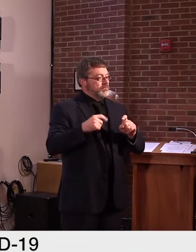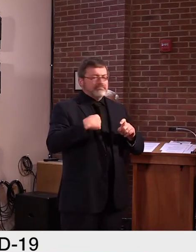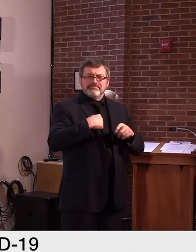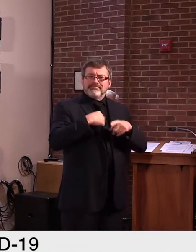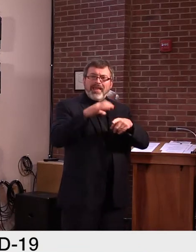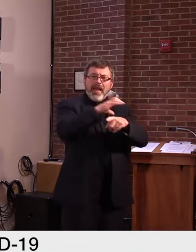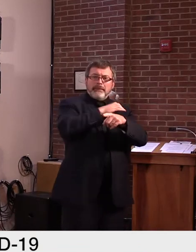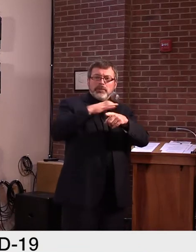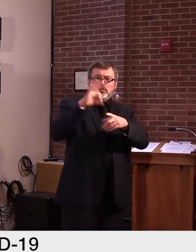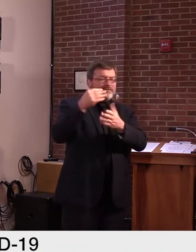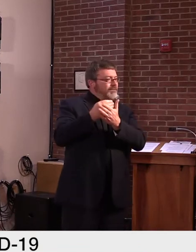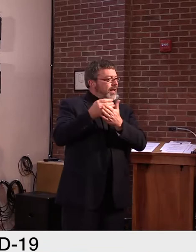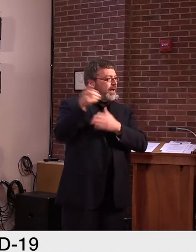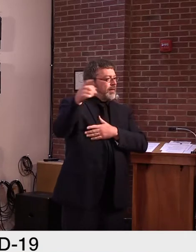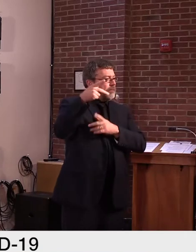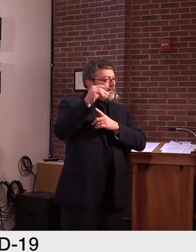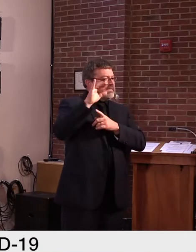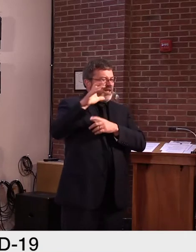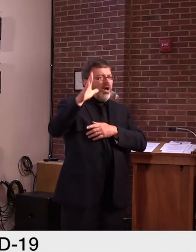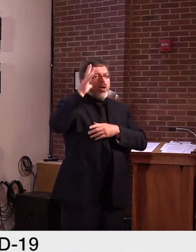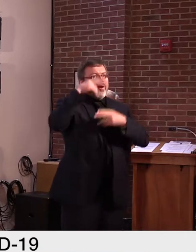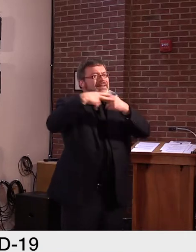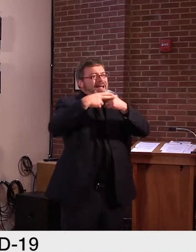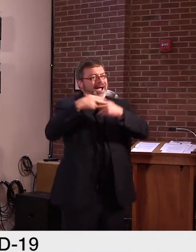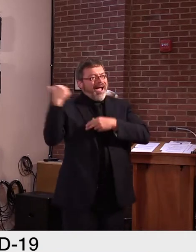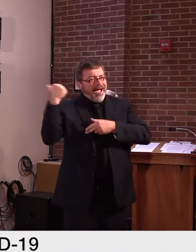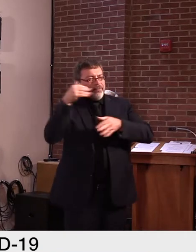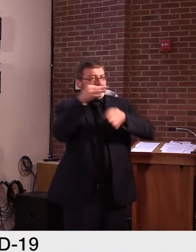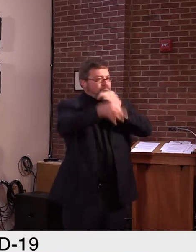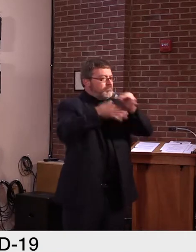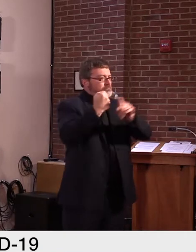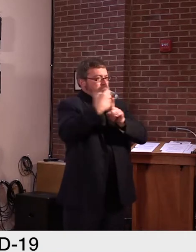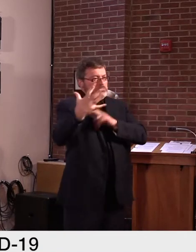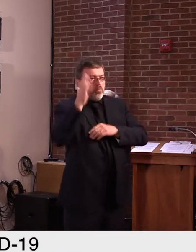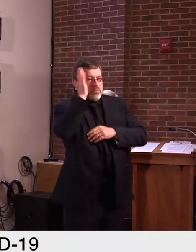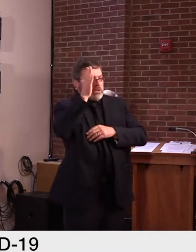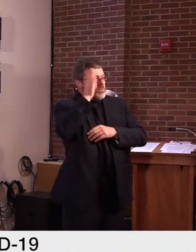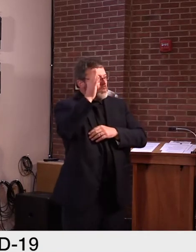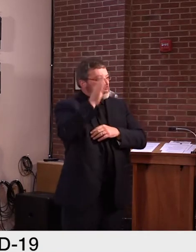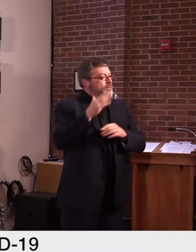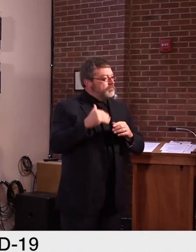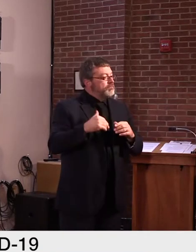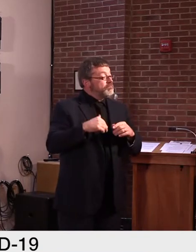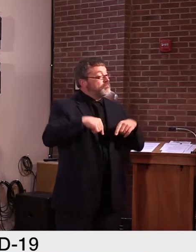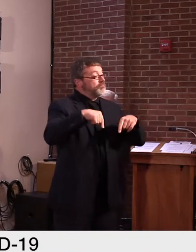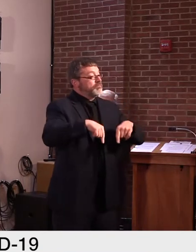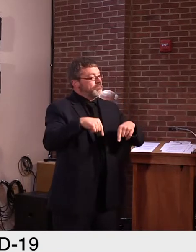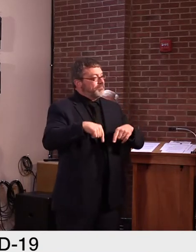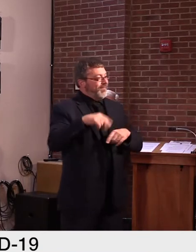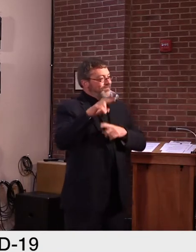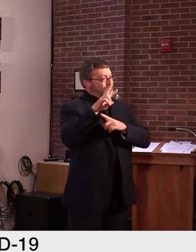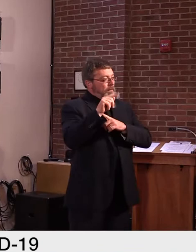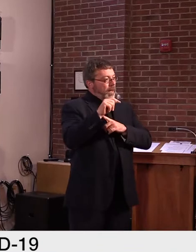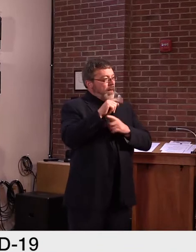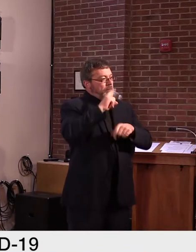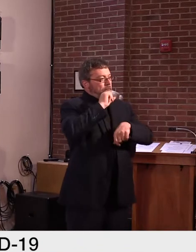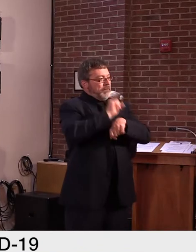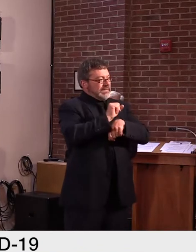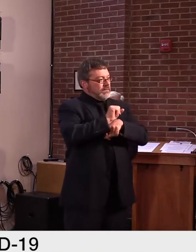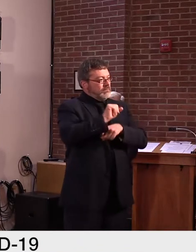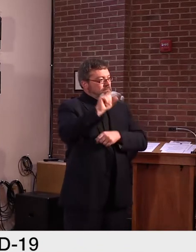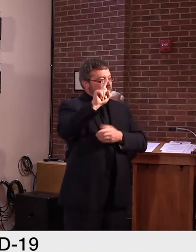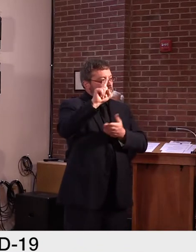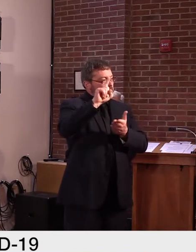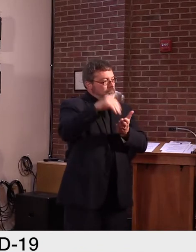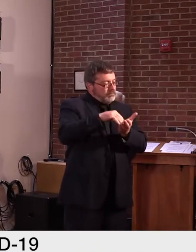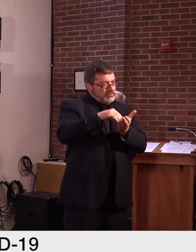morning, but our total case count in Vermont is up to 1,706, with two being